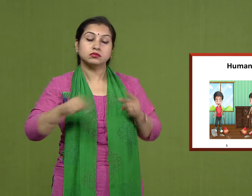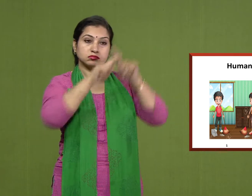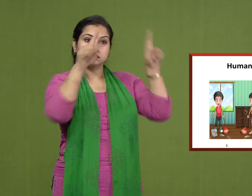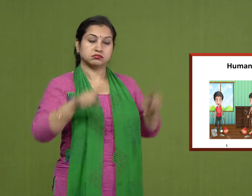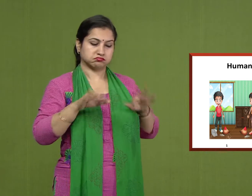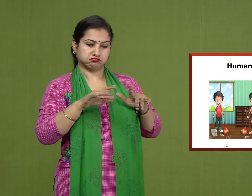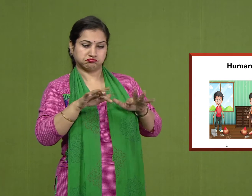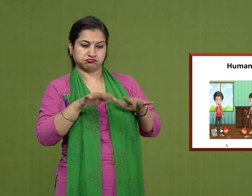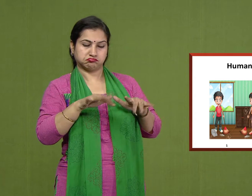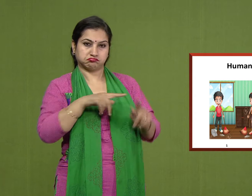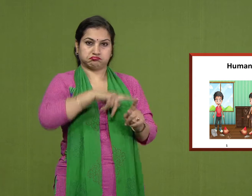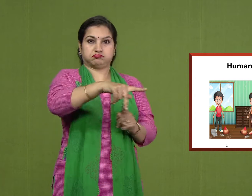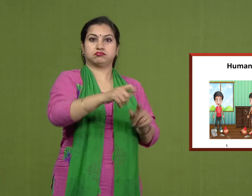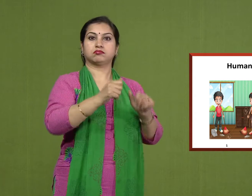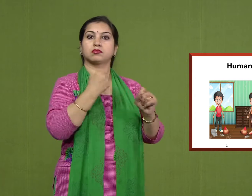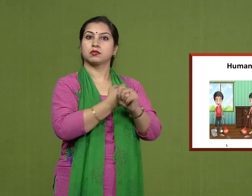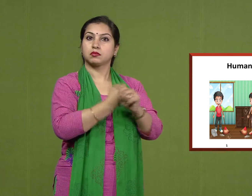it is working proficiently on computers.